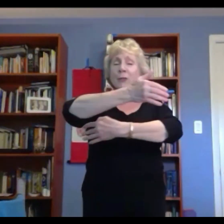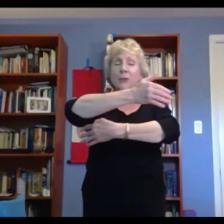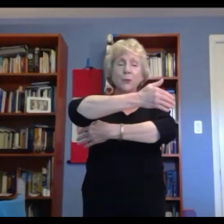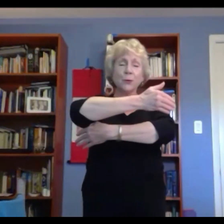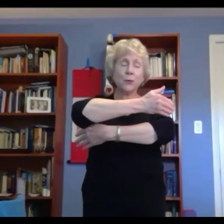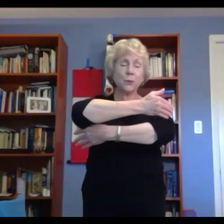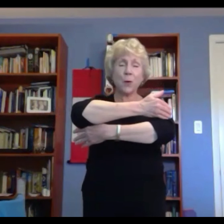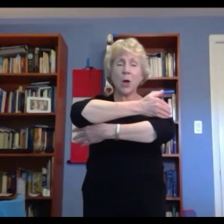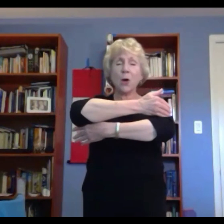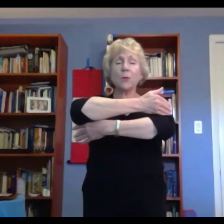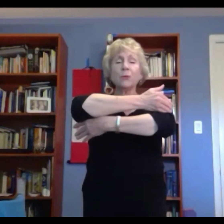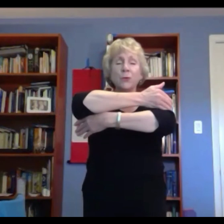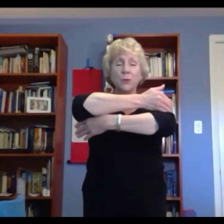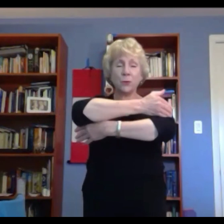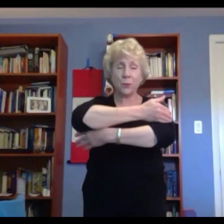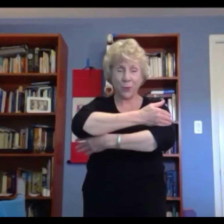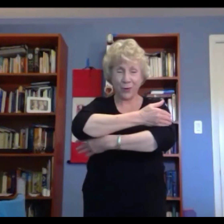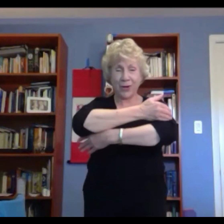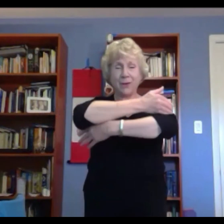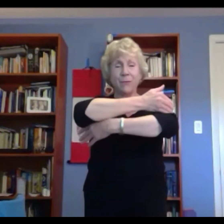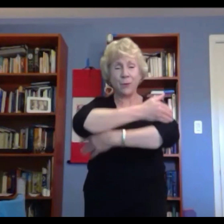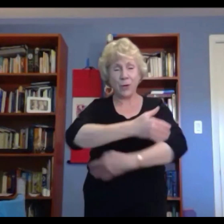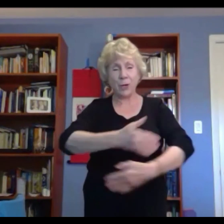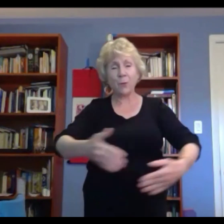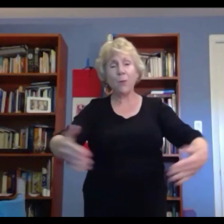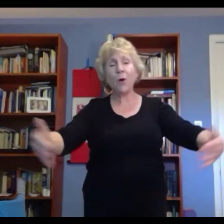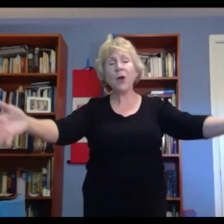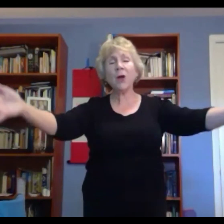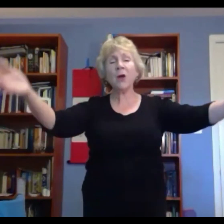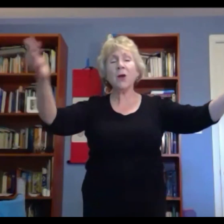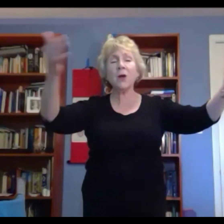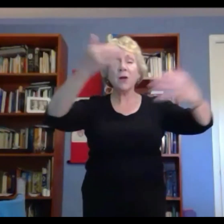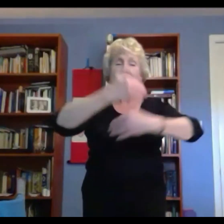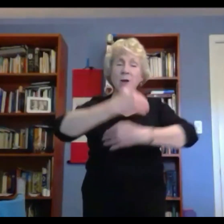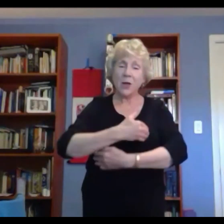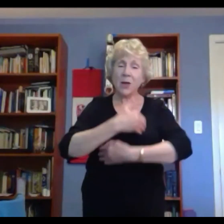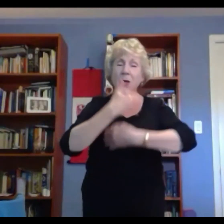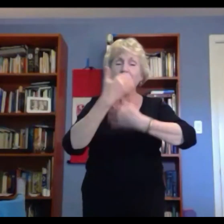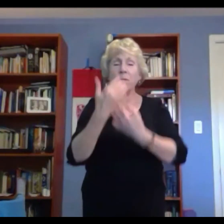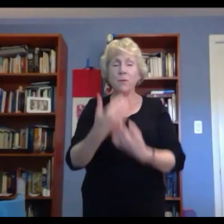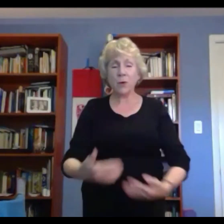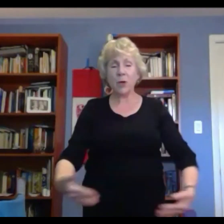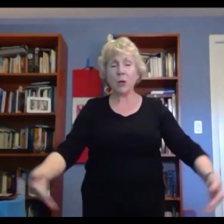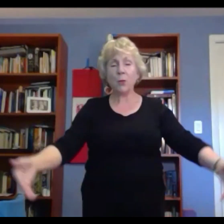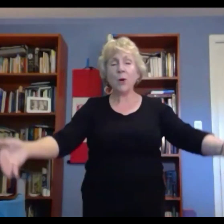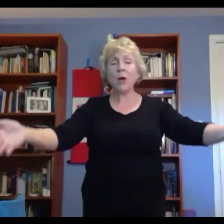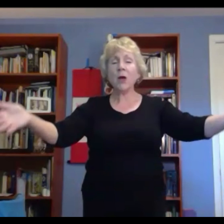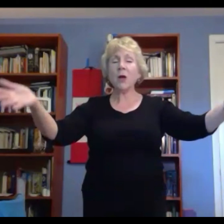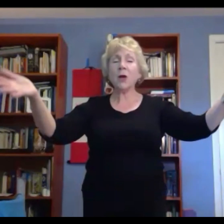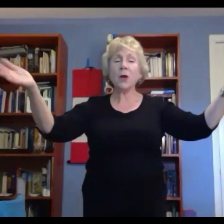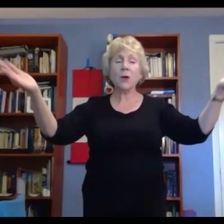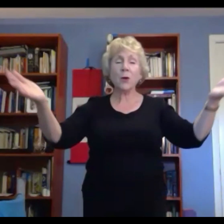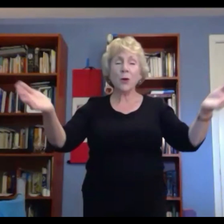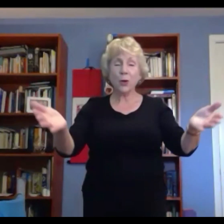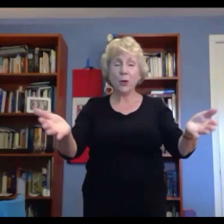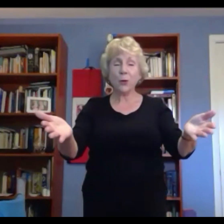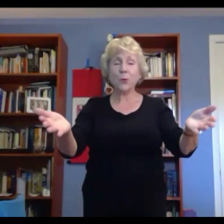surround you everywhere, everywhere you